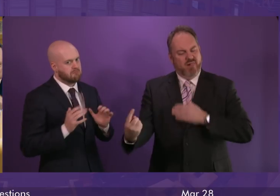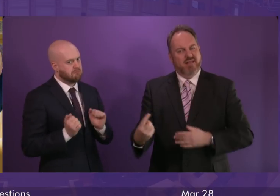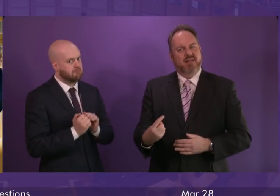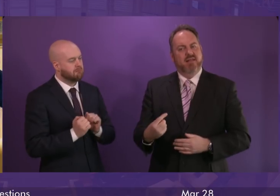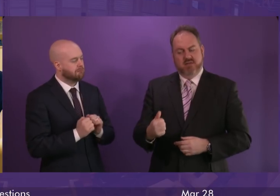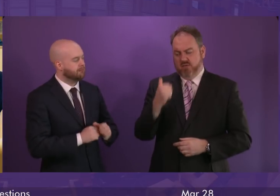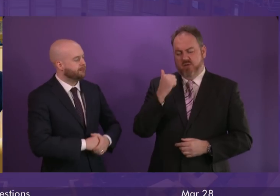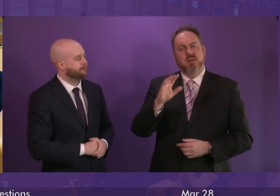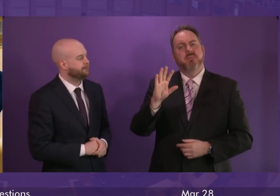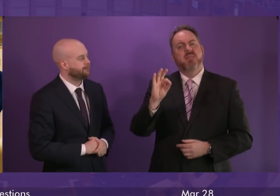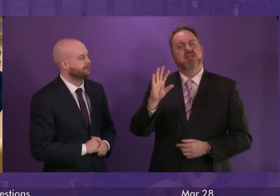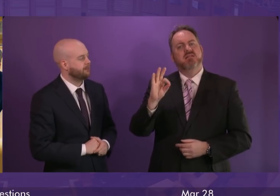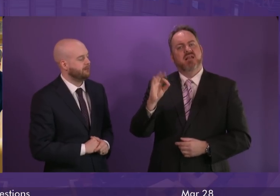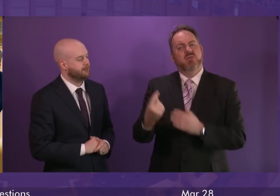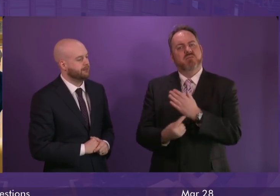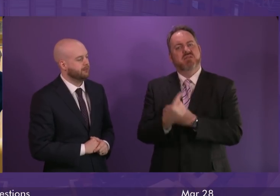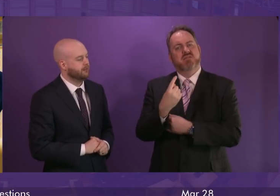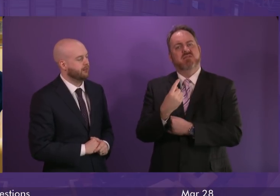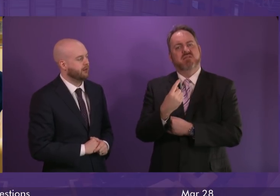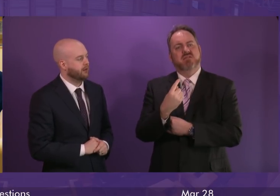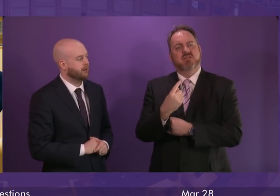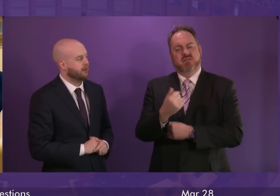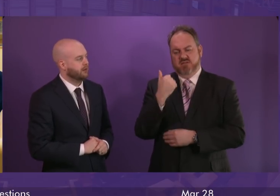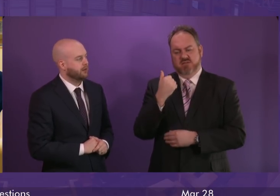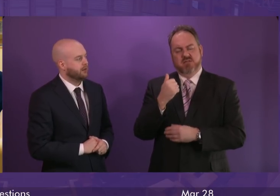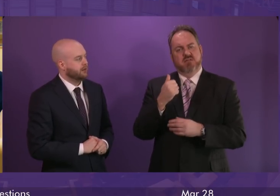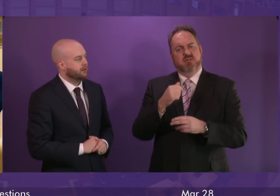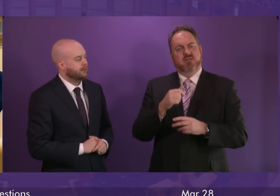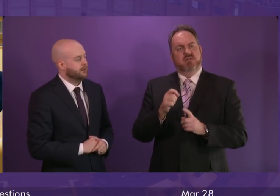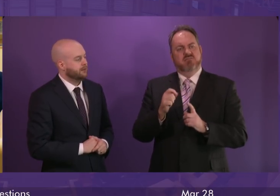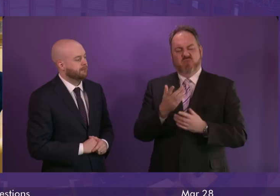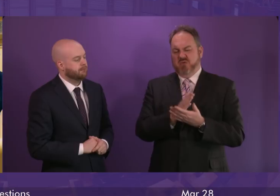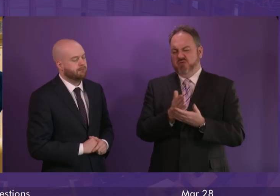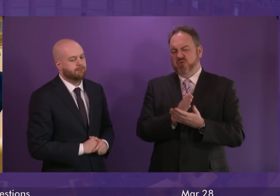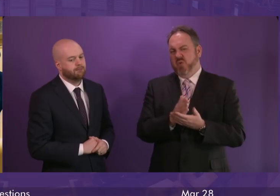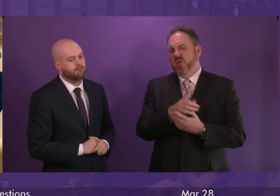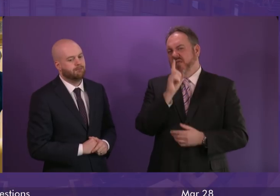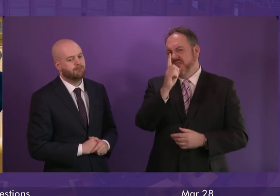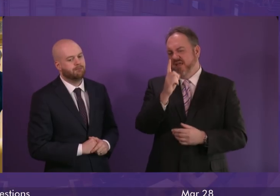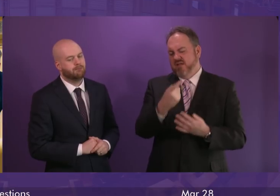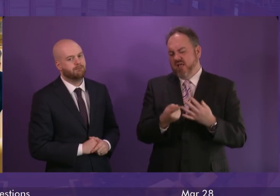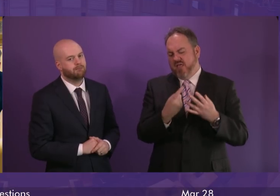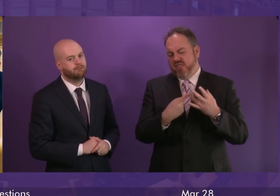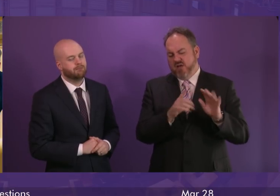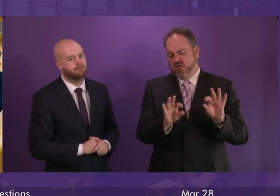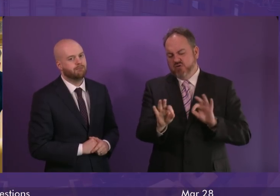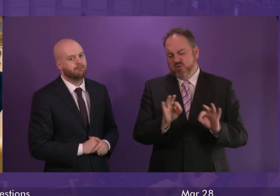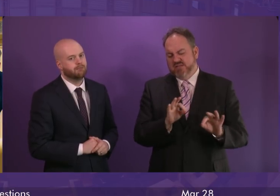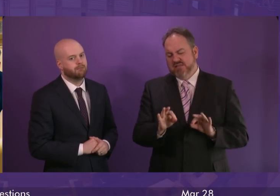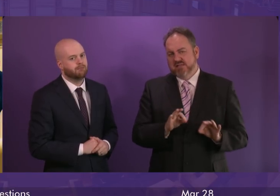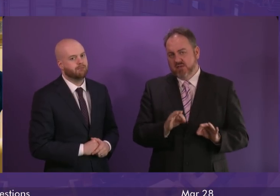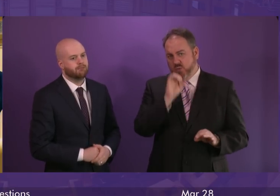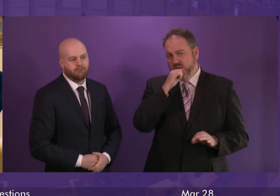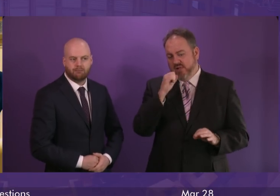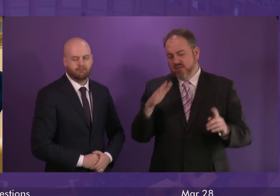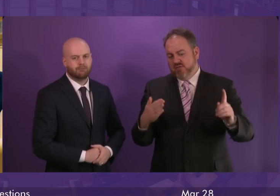On Monday, on Monday, the Prime Minister said she was sceptical that yesterday's trawl through the alternatives would produce an outcome. She was